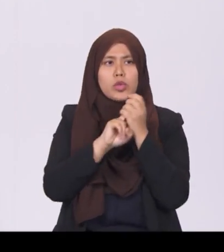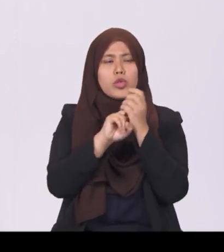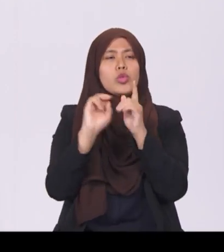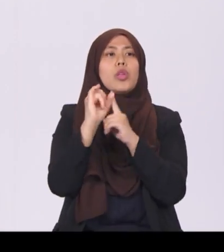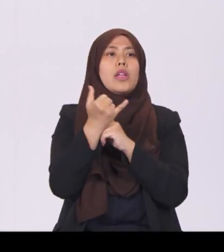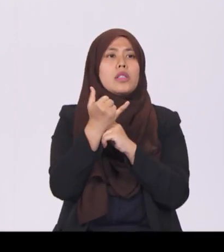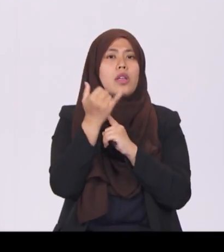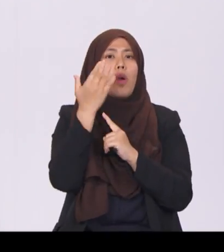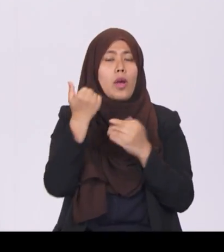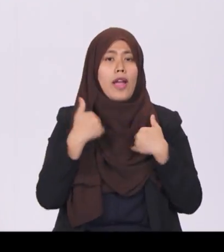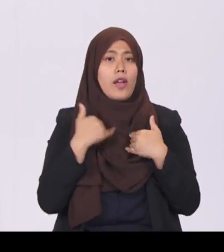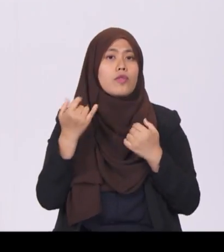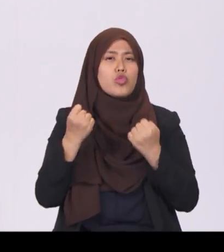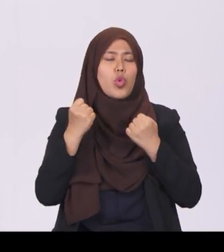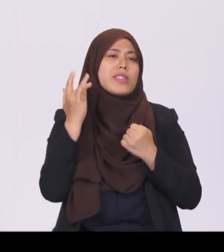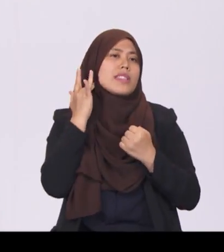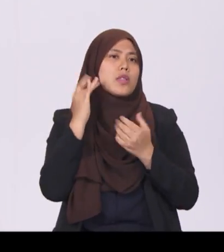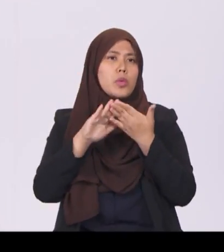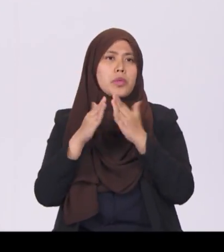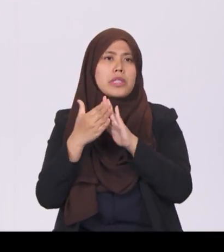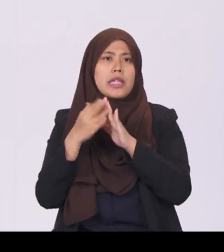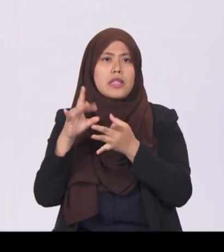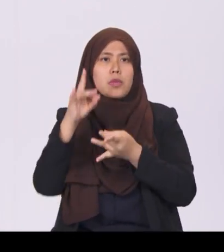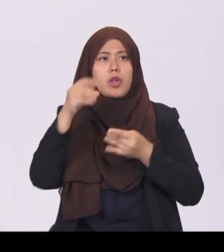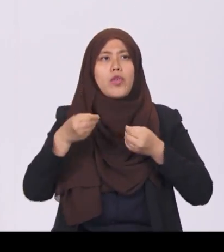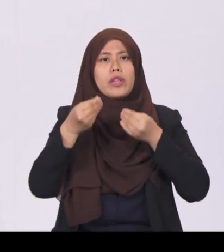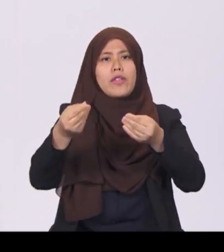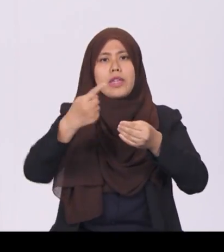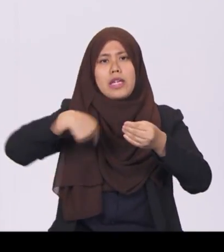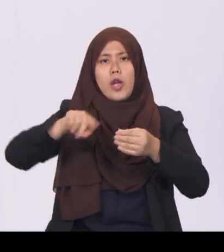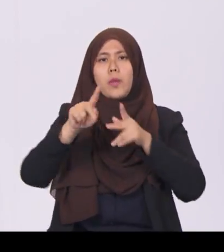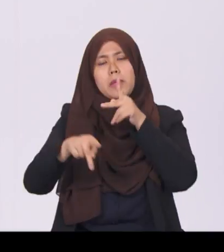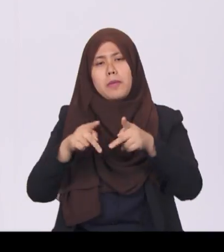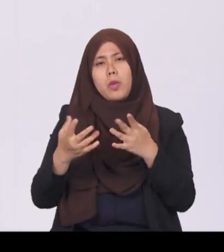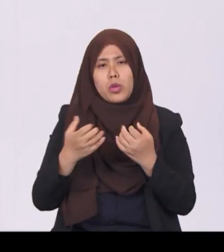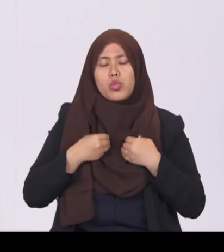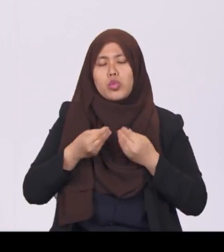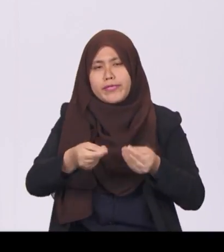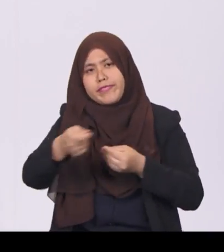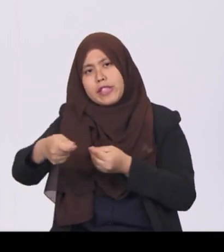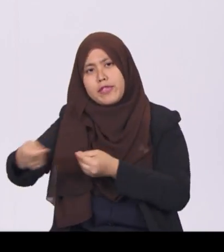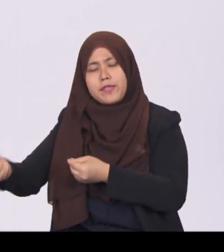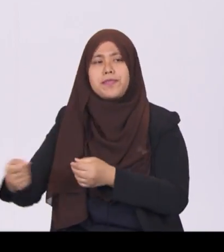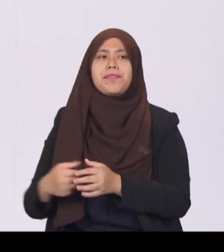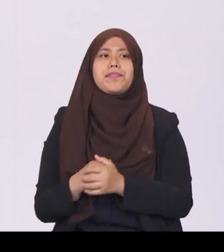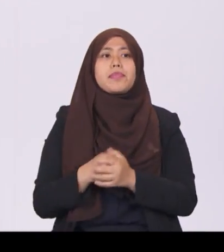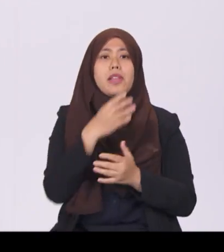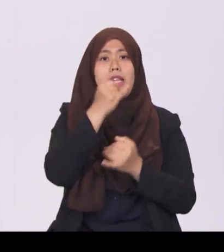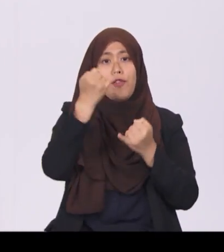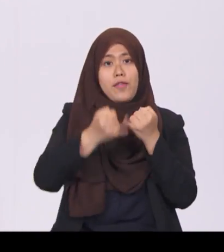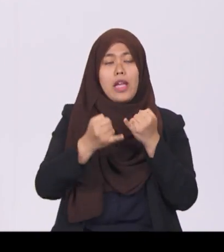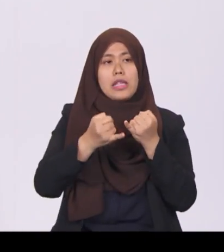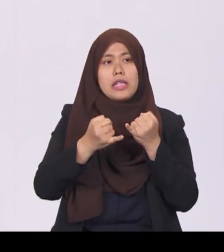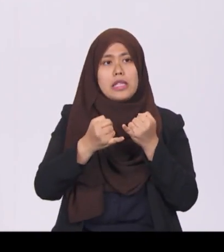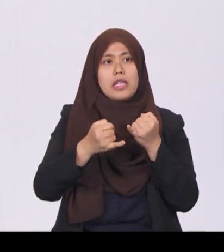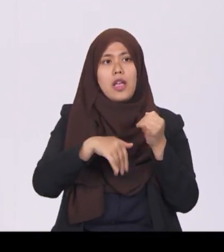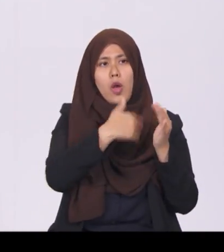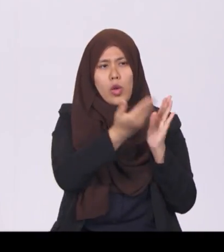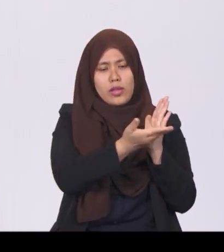community and the spirit of giving in our people. And finally, it lays out plans for our